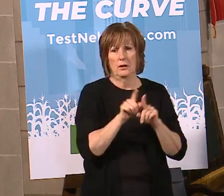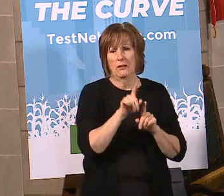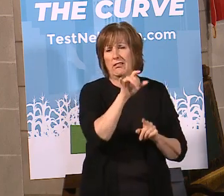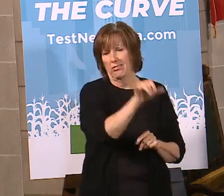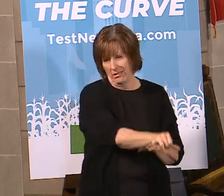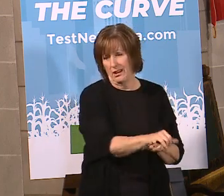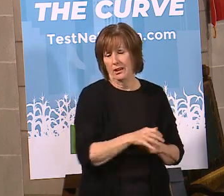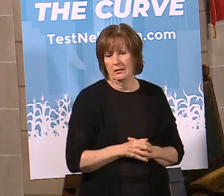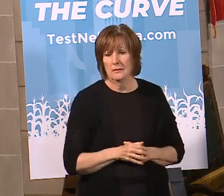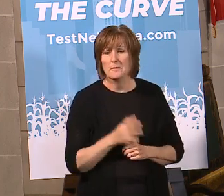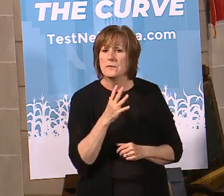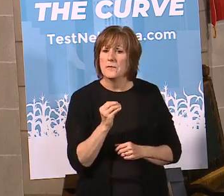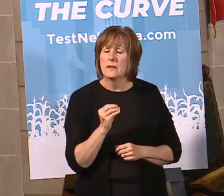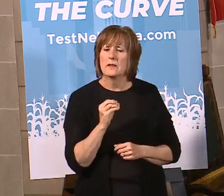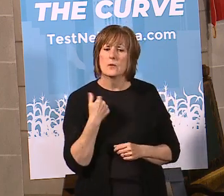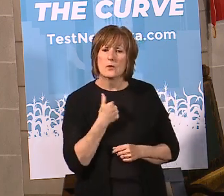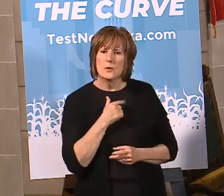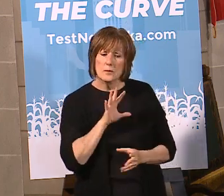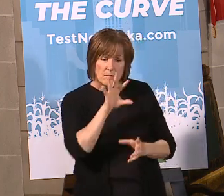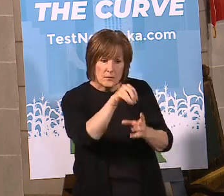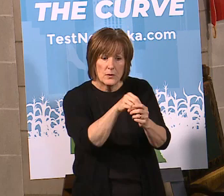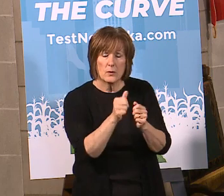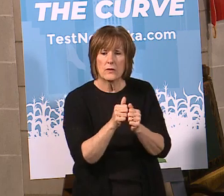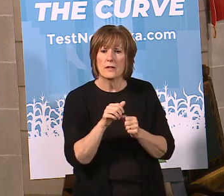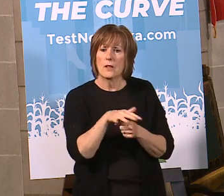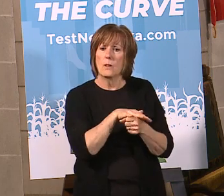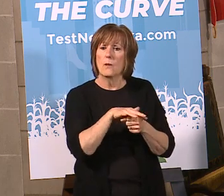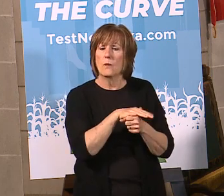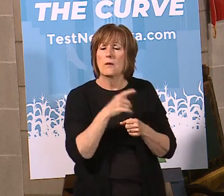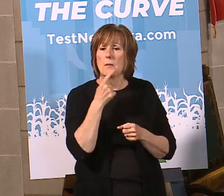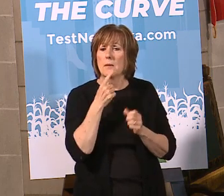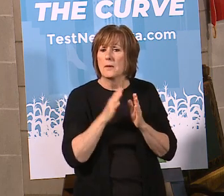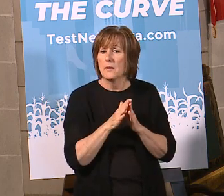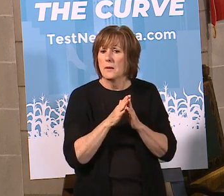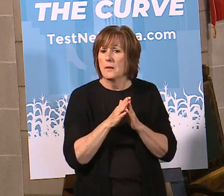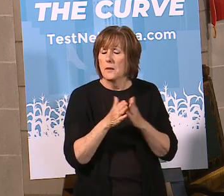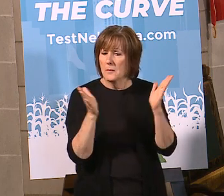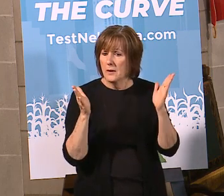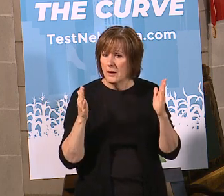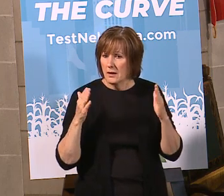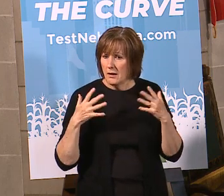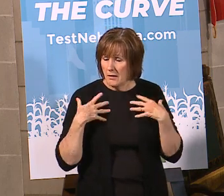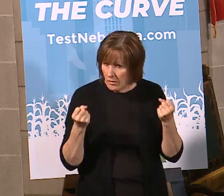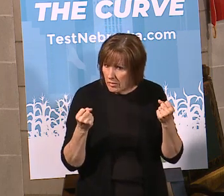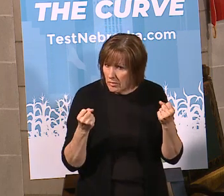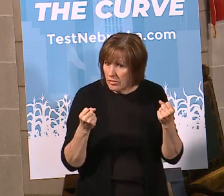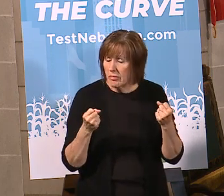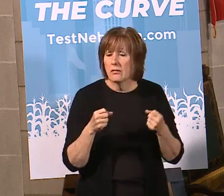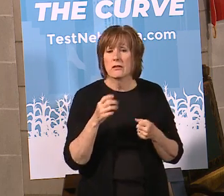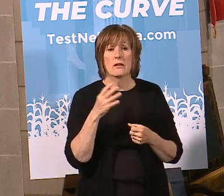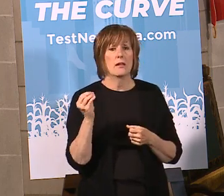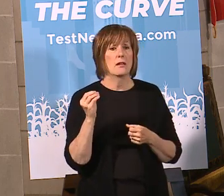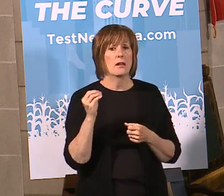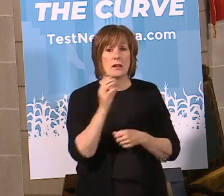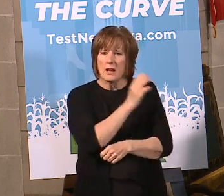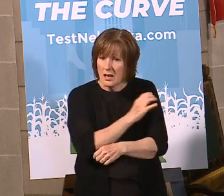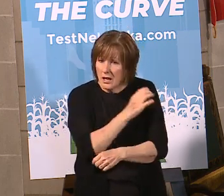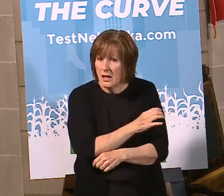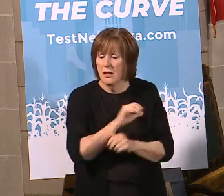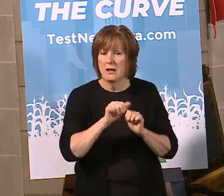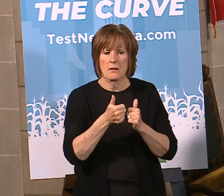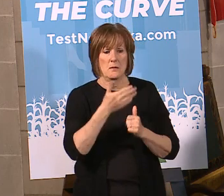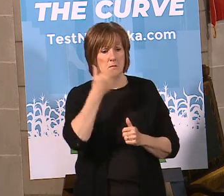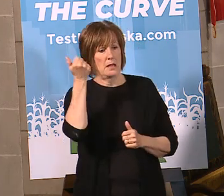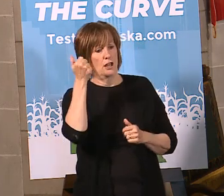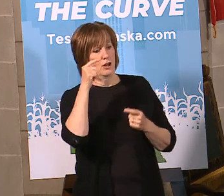And then we're also engaging with our local public health departments, our local health clinics, about how we